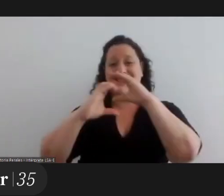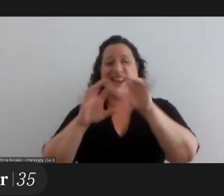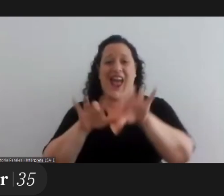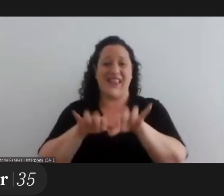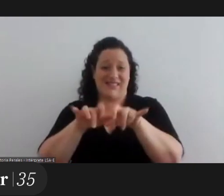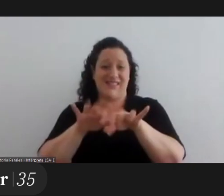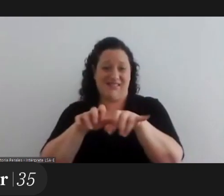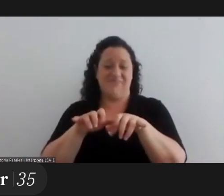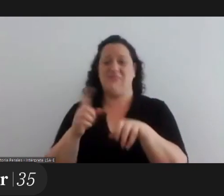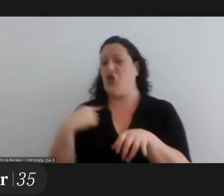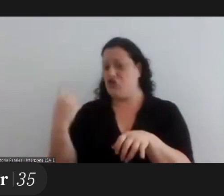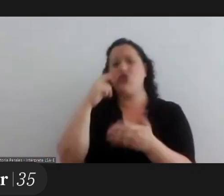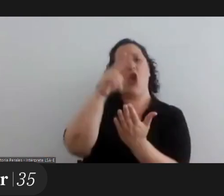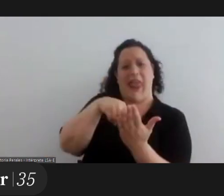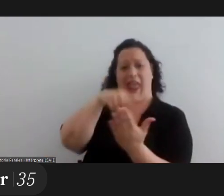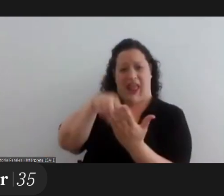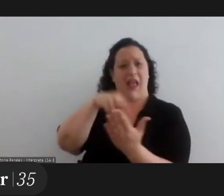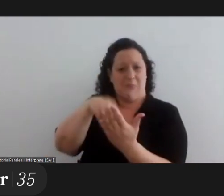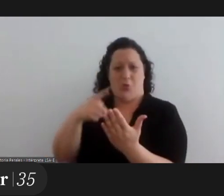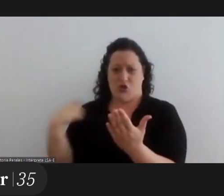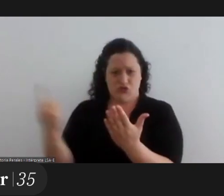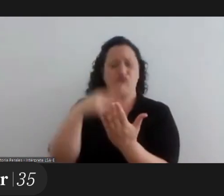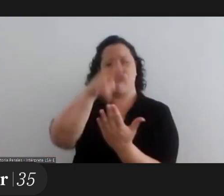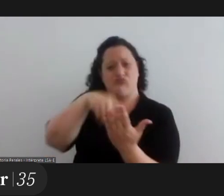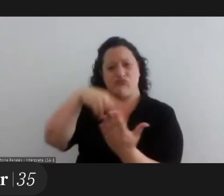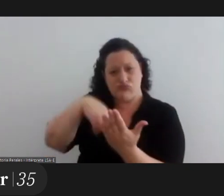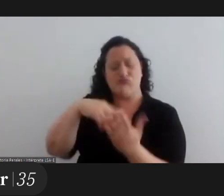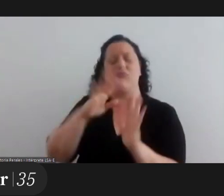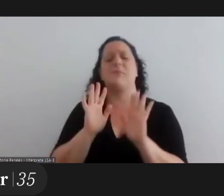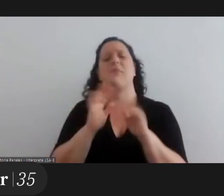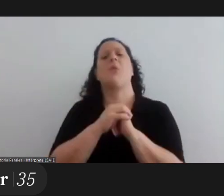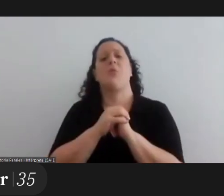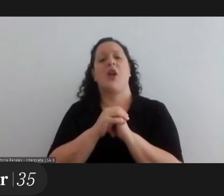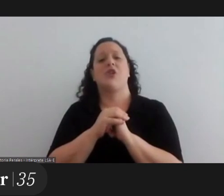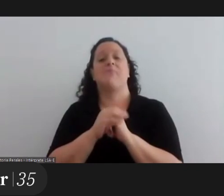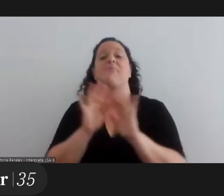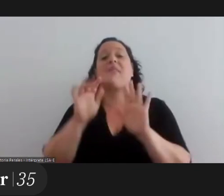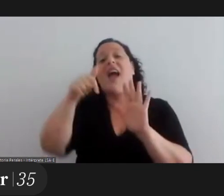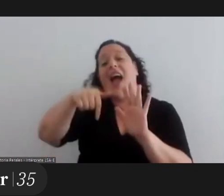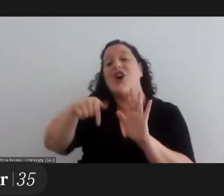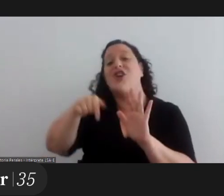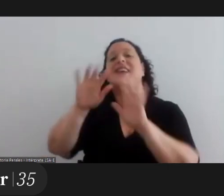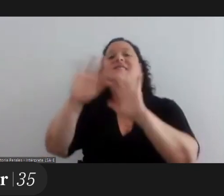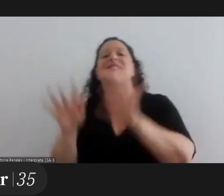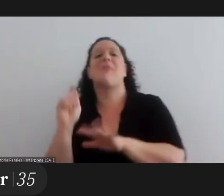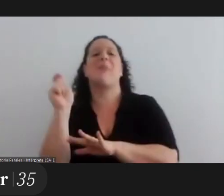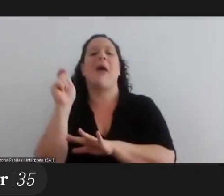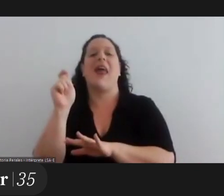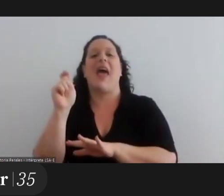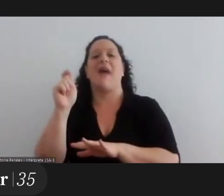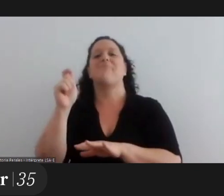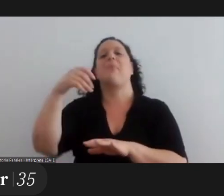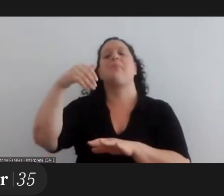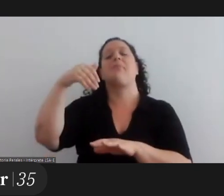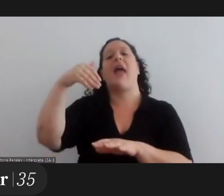through our chat box, we are reading it. And now, as we, Maria T is